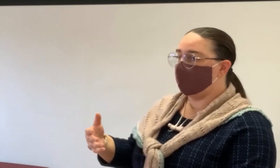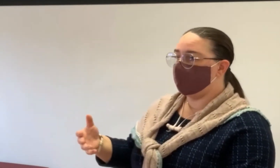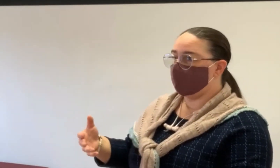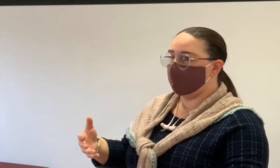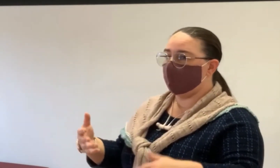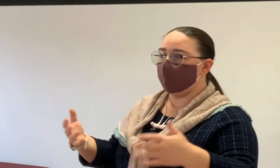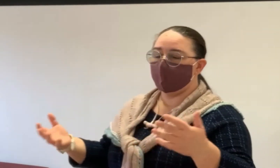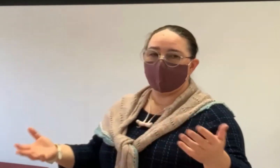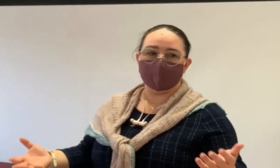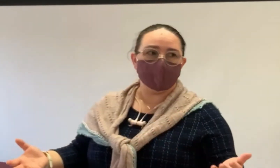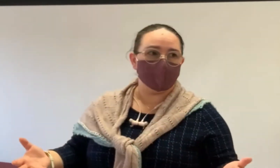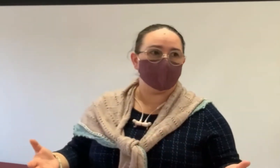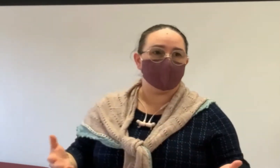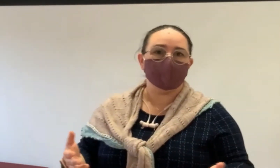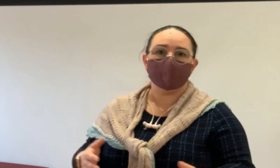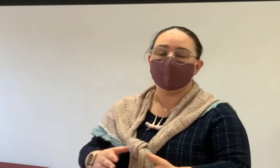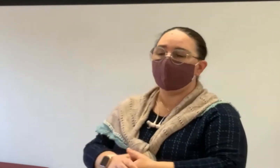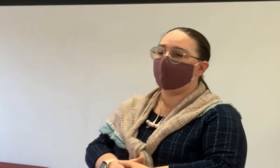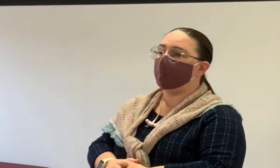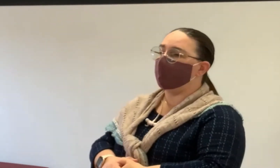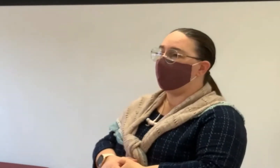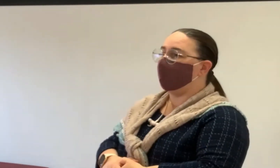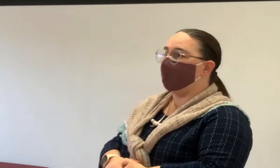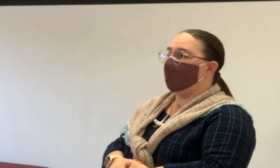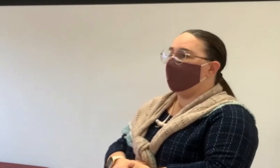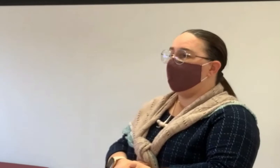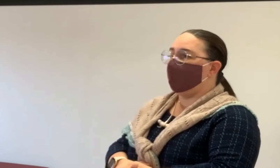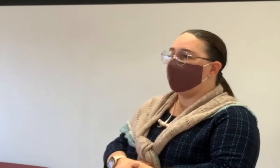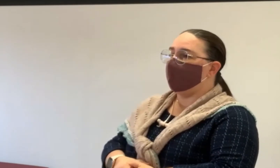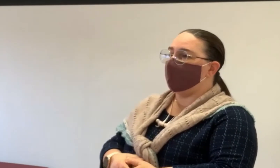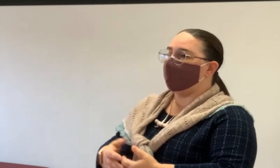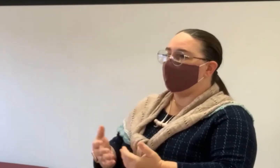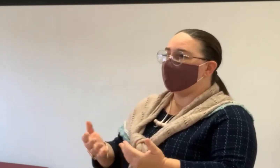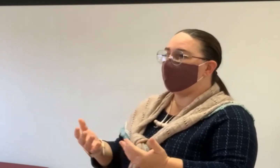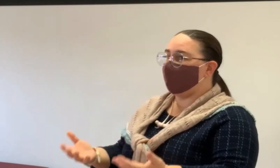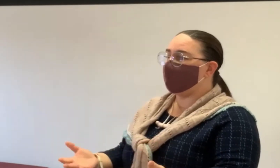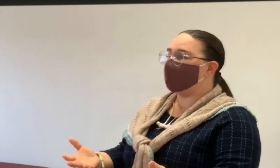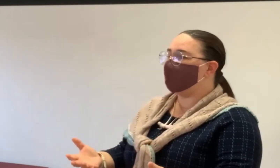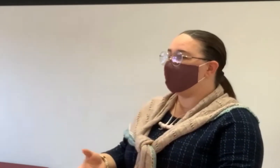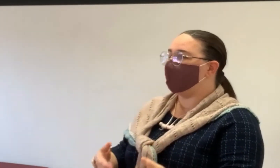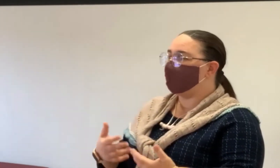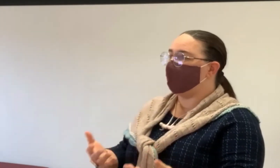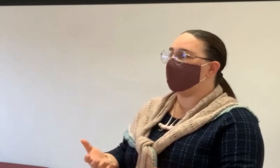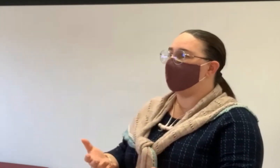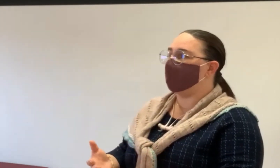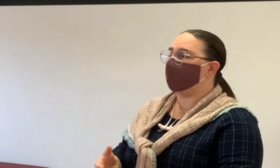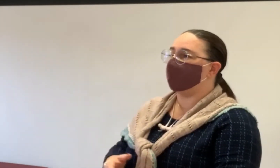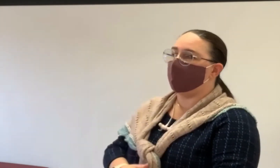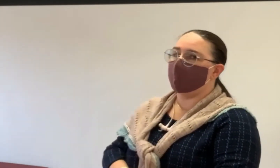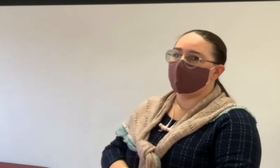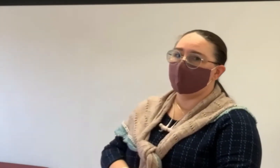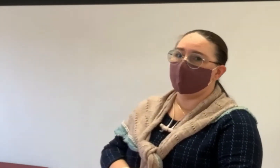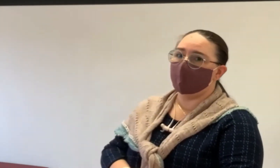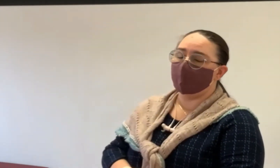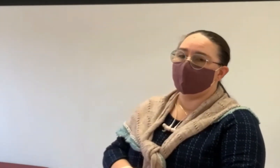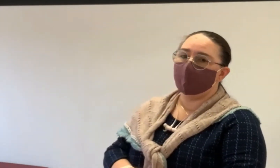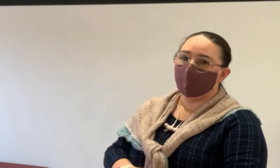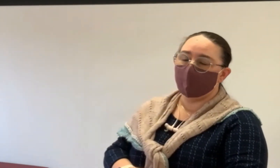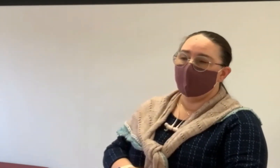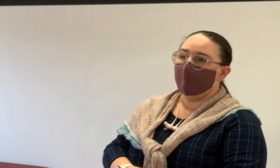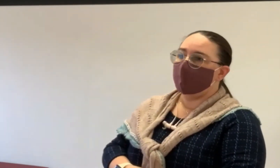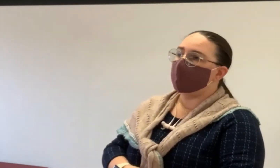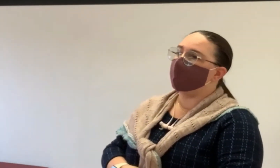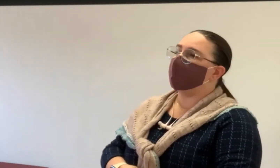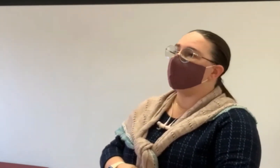some homes, and I know this happens here in Delaware County a lot, when taxes change, that can make it very hard to continue to